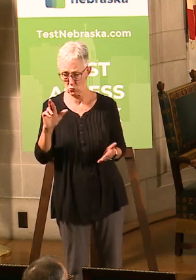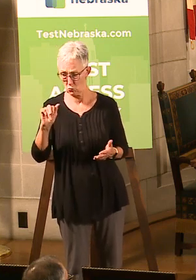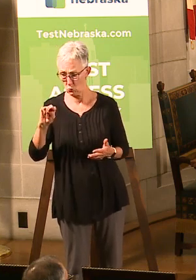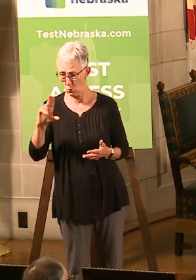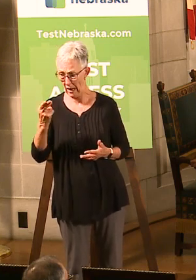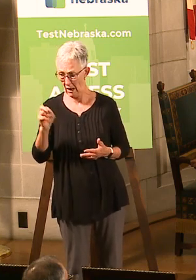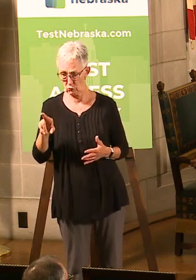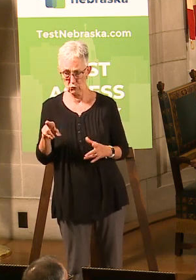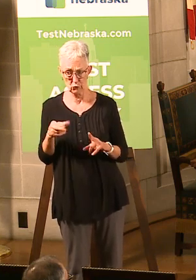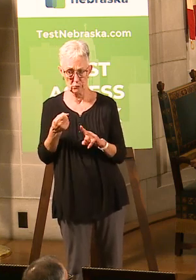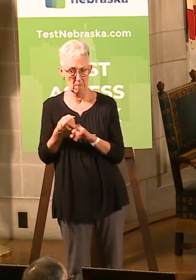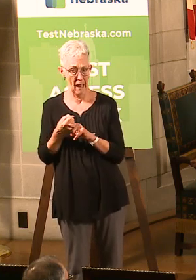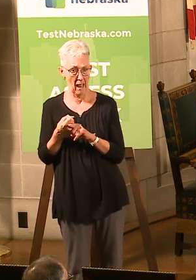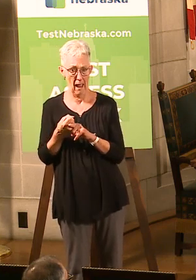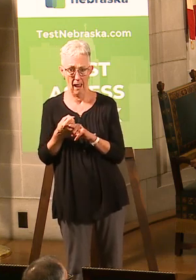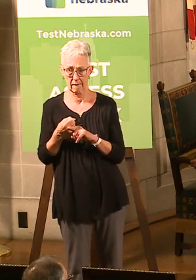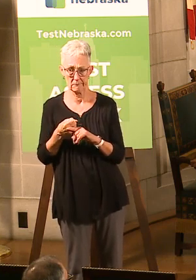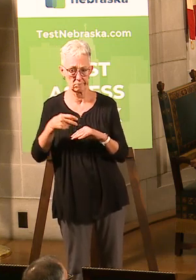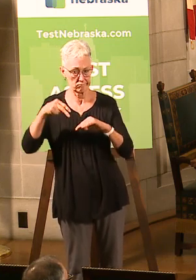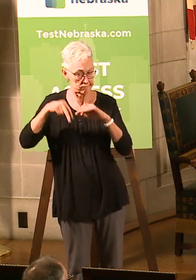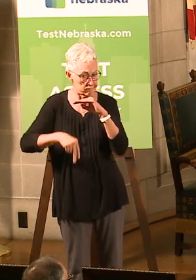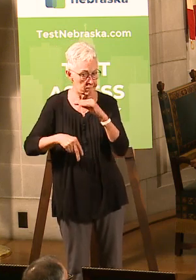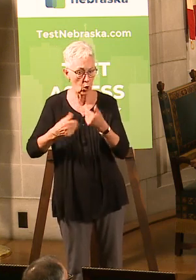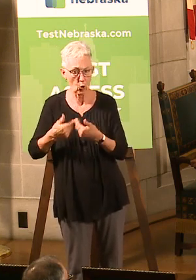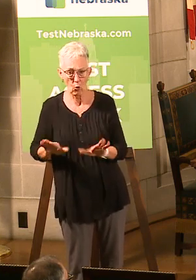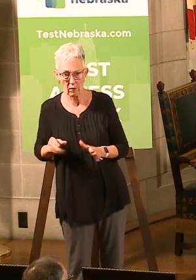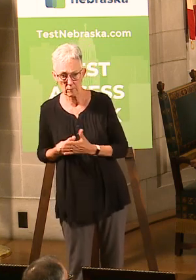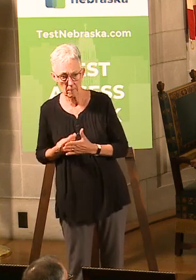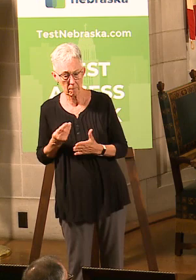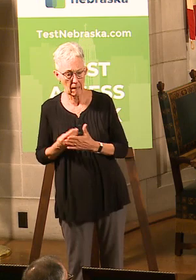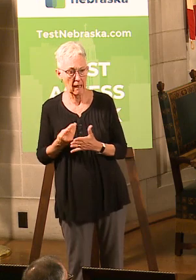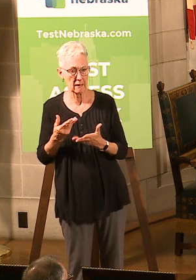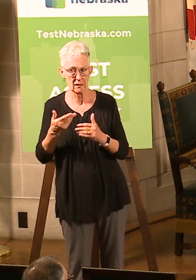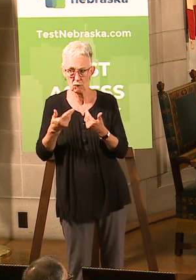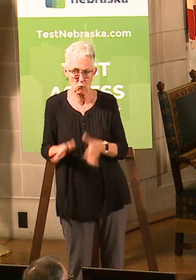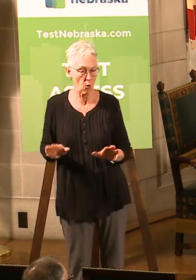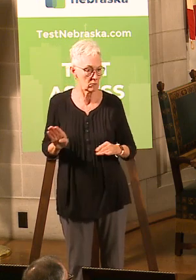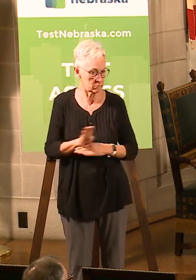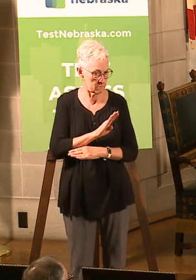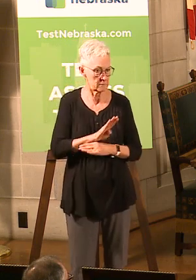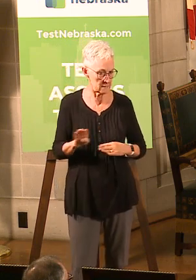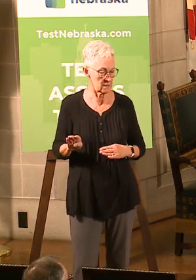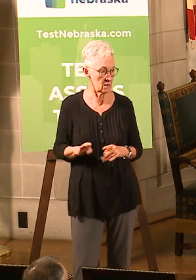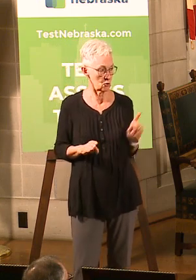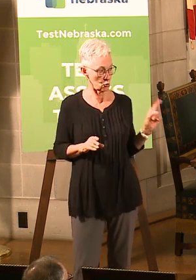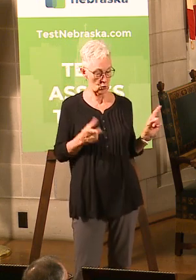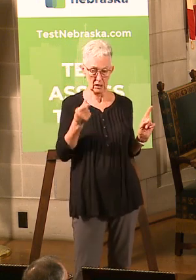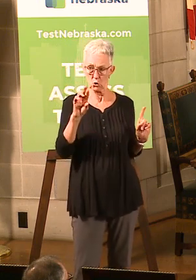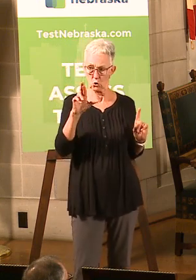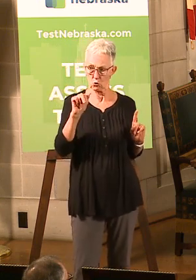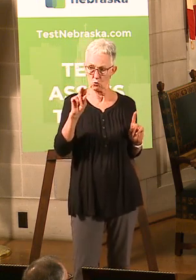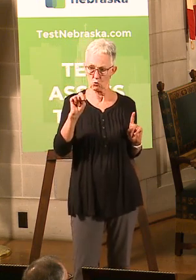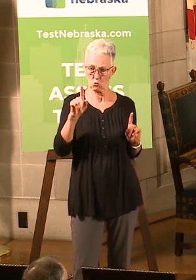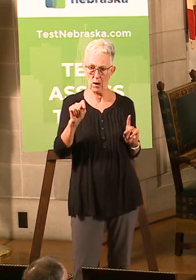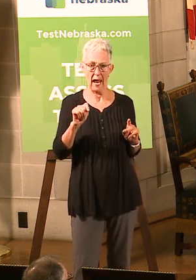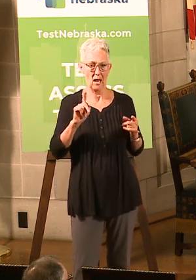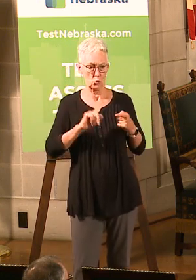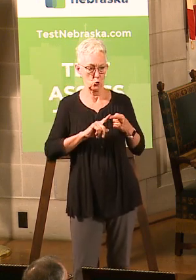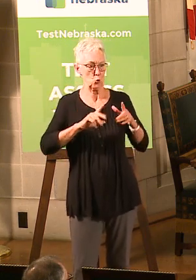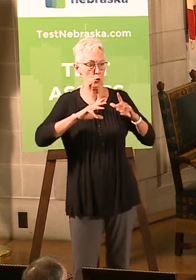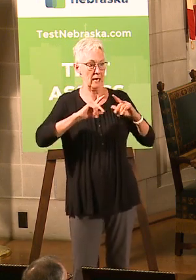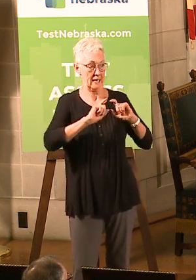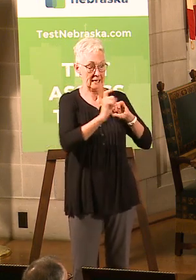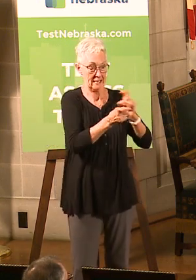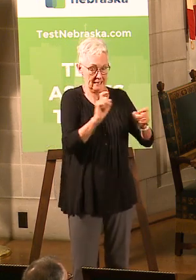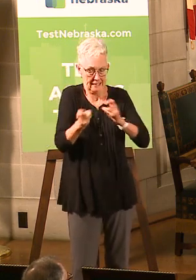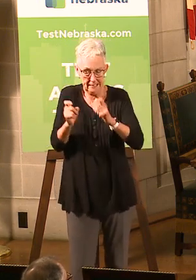conversation has been, listen, this funding or these grants are really based on stimulus. I mean, it's designed to